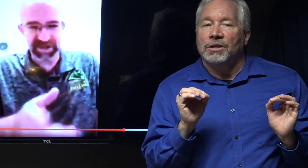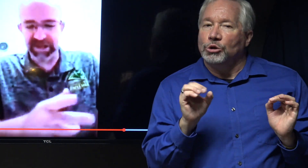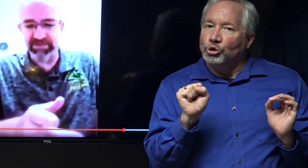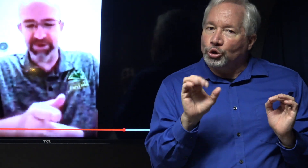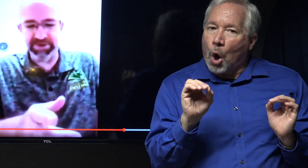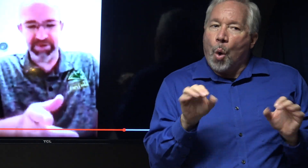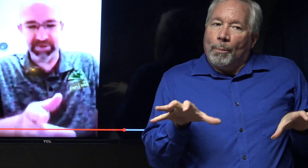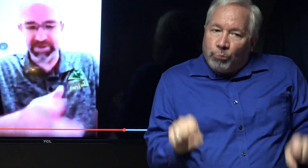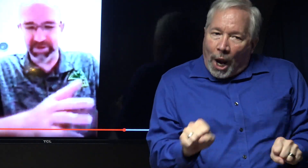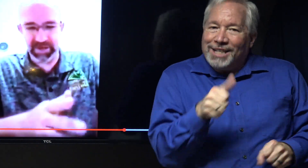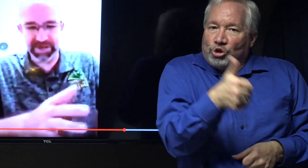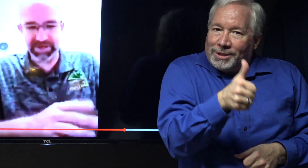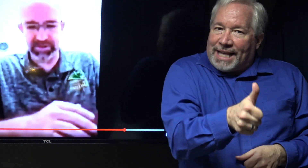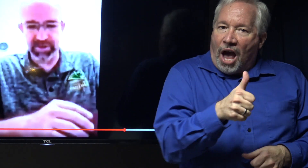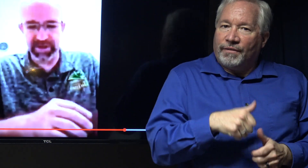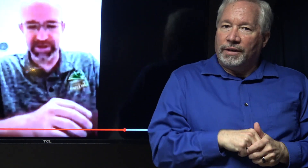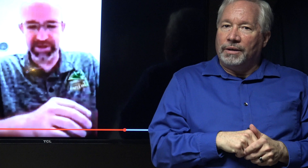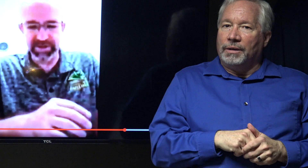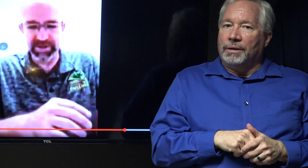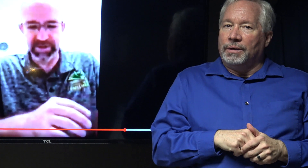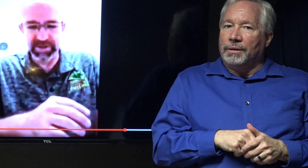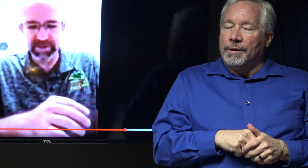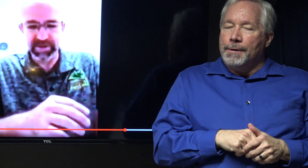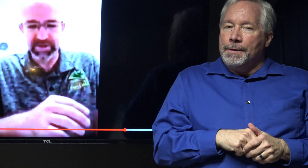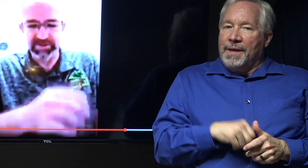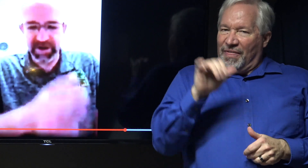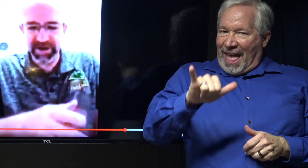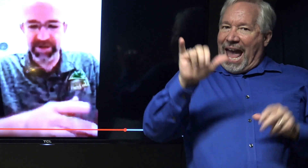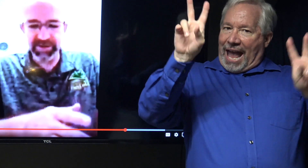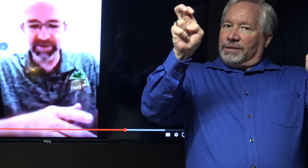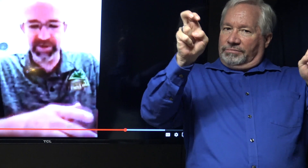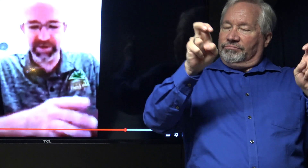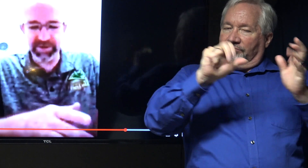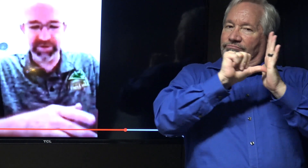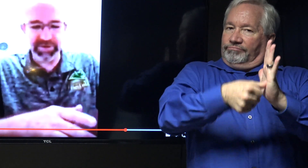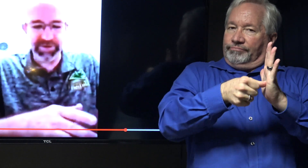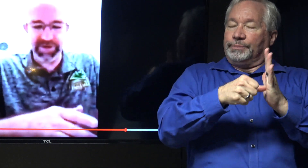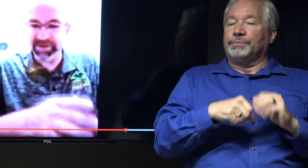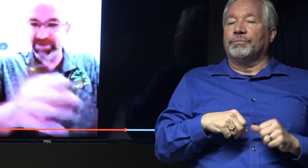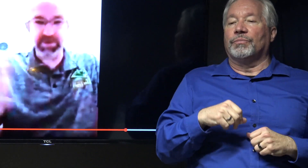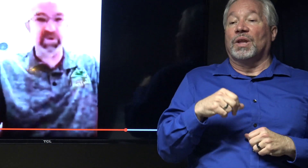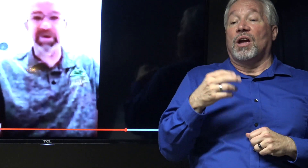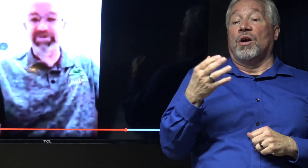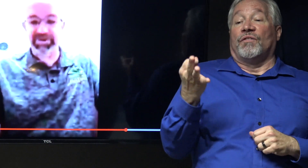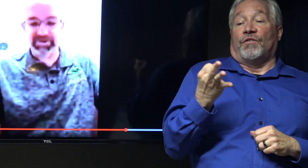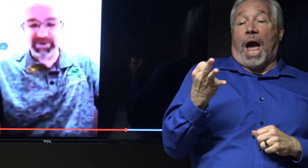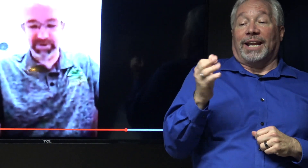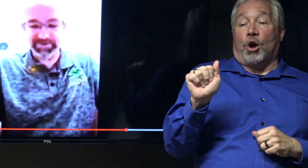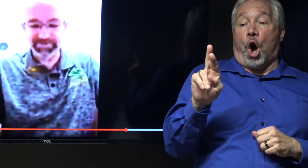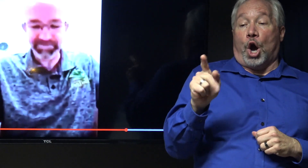The passage that I have preached from in the last several weeks. Friday night, August 21st I simply saw the white figure appear.